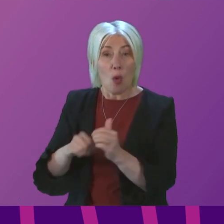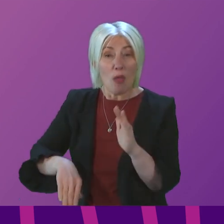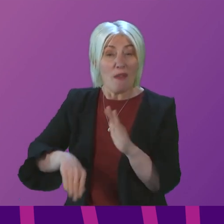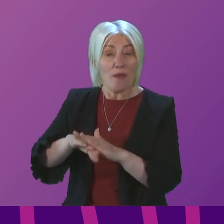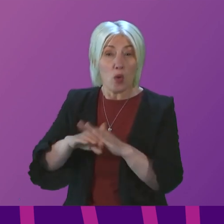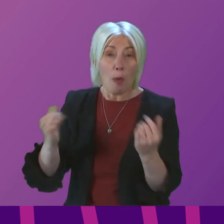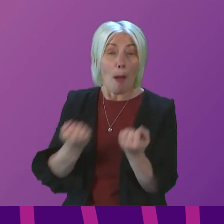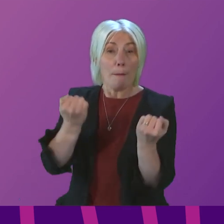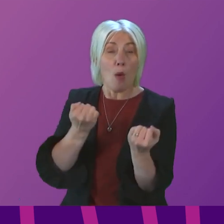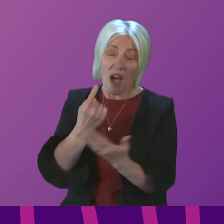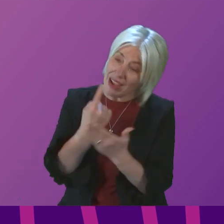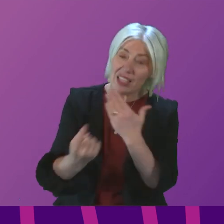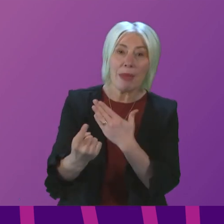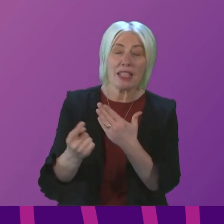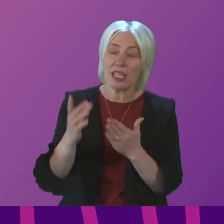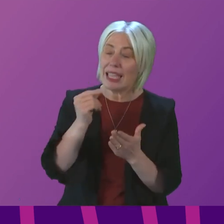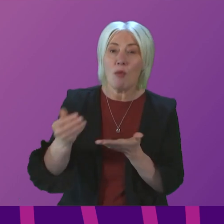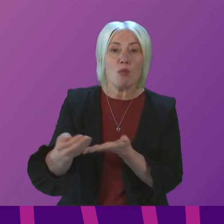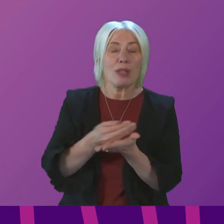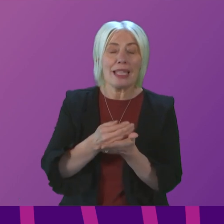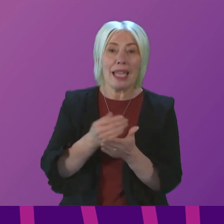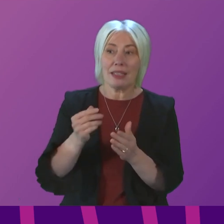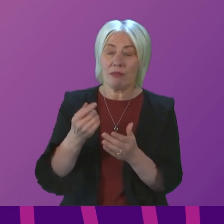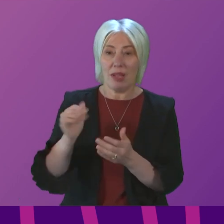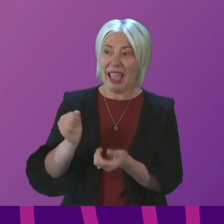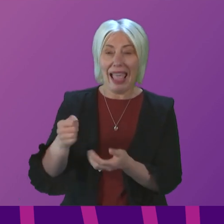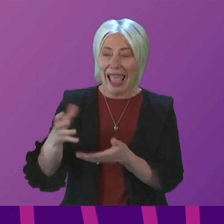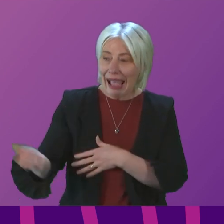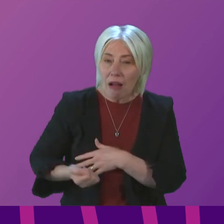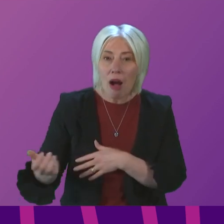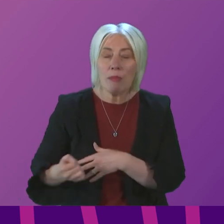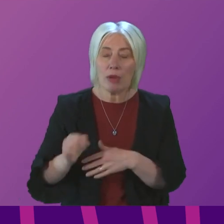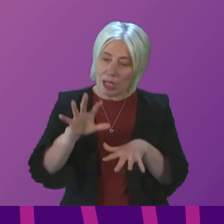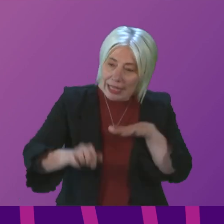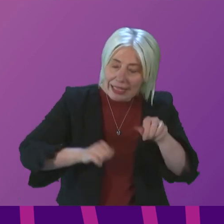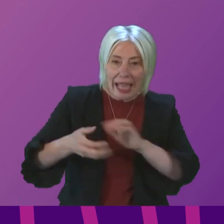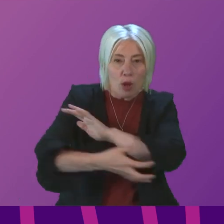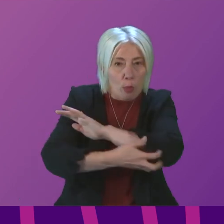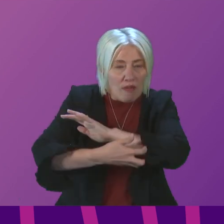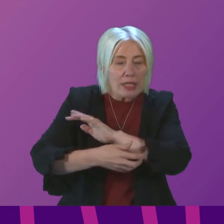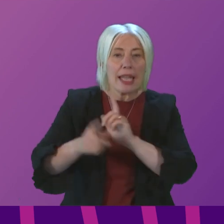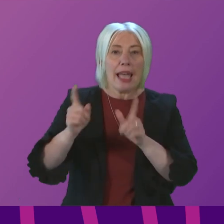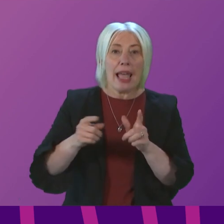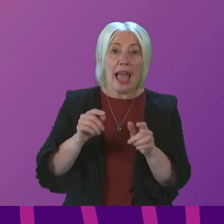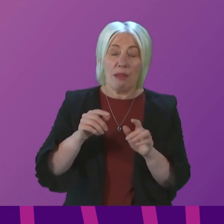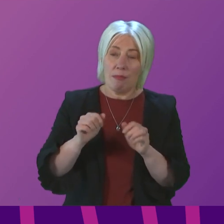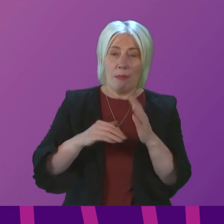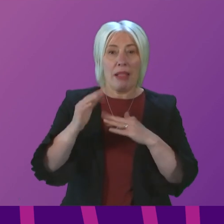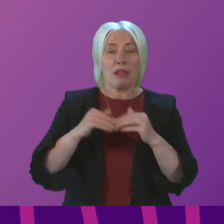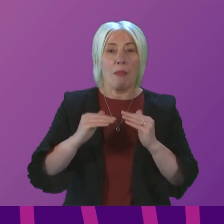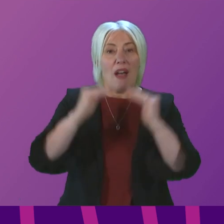of independence that we can protect Scotland's incomes, tackle poverty and build a fairer society for Scotland? First Minister.